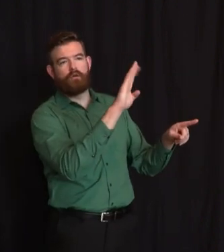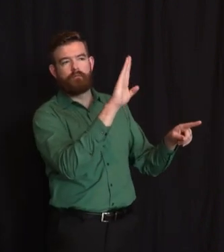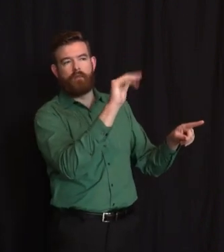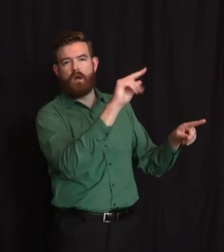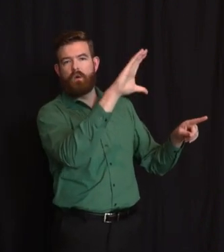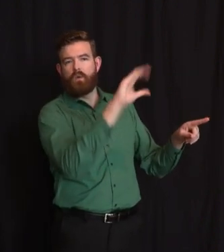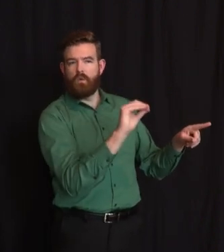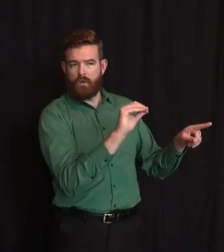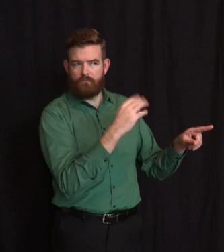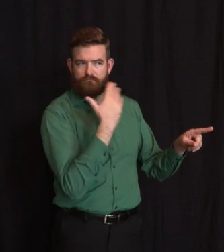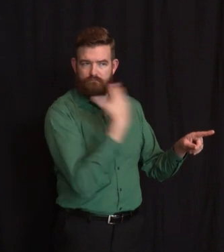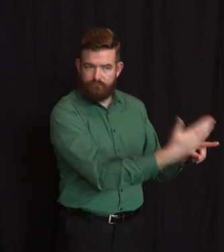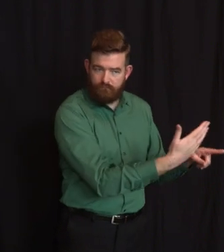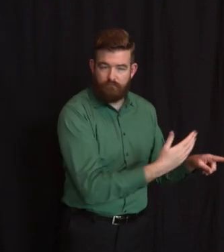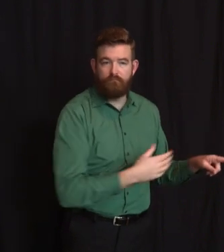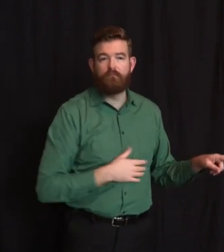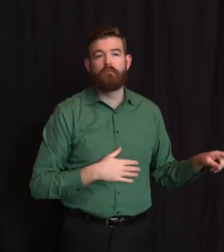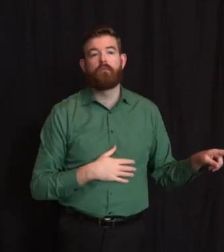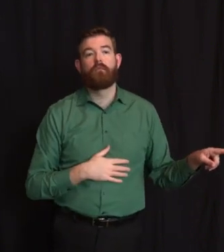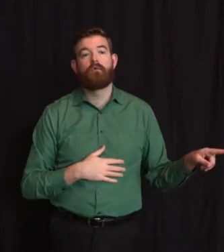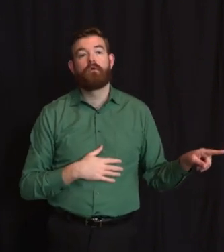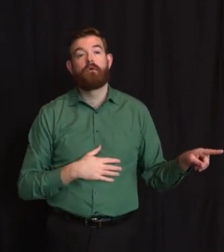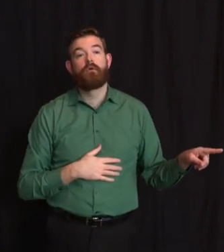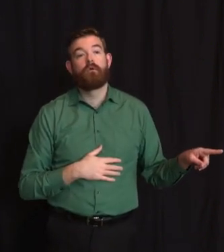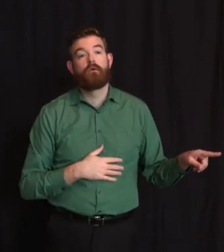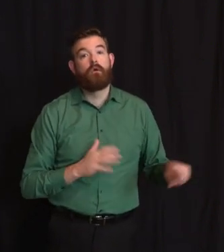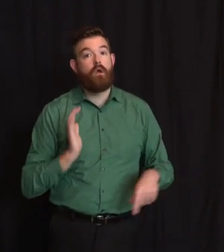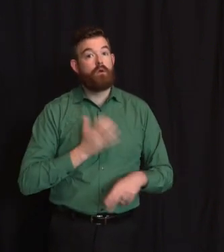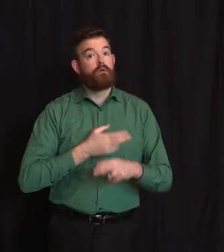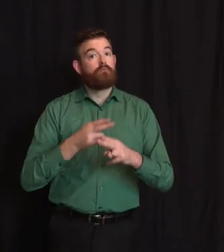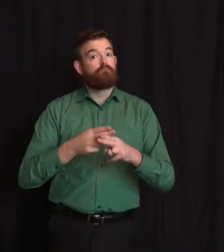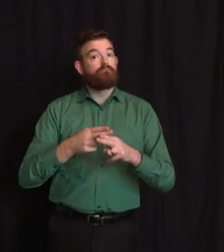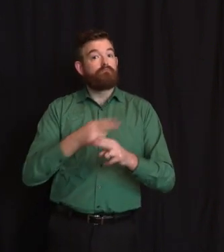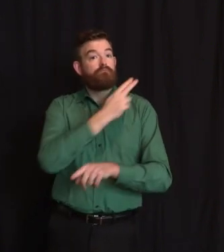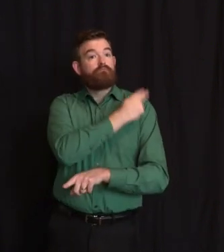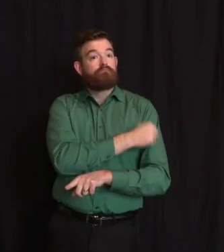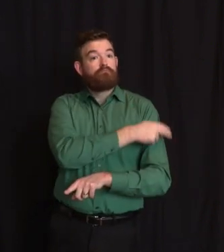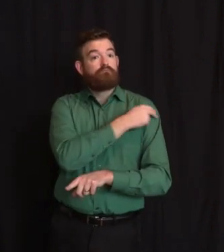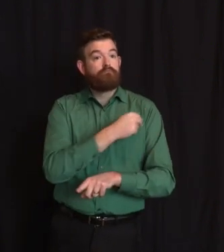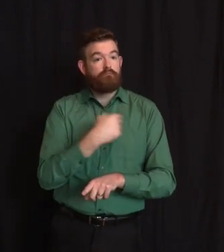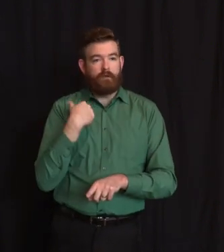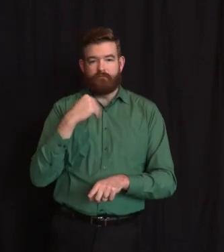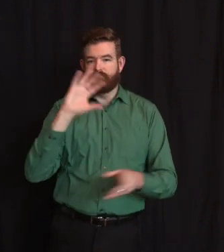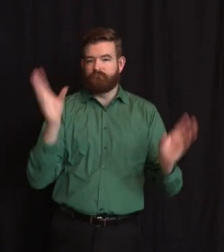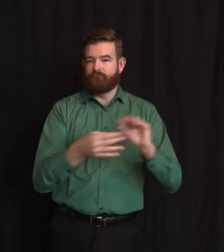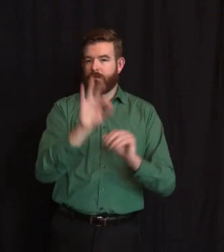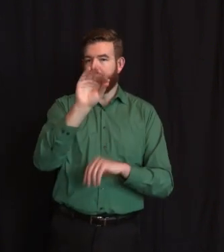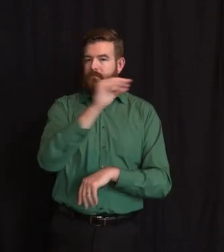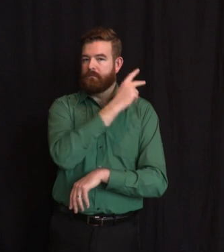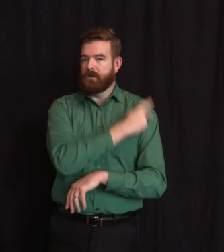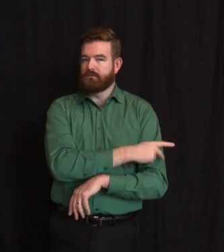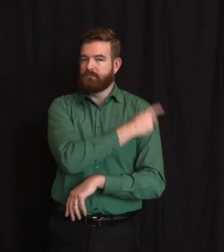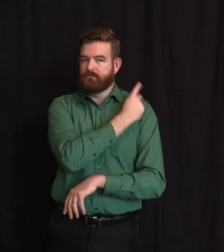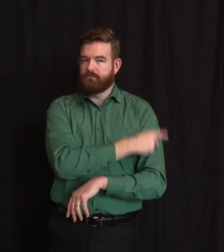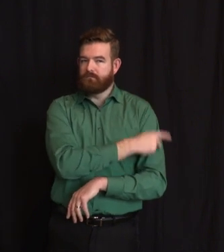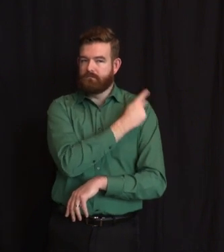census of 90. The Secaucus site has 64. Edison has 26. Additionally, 17